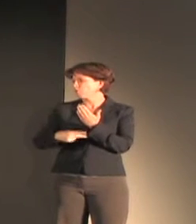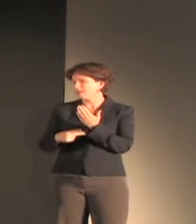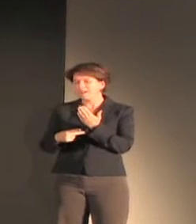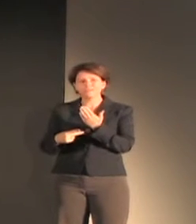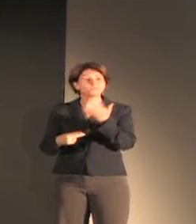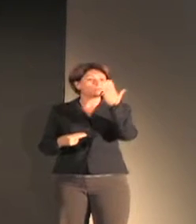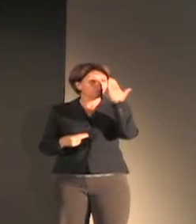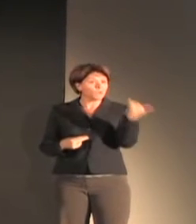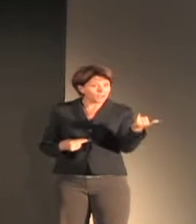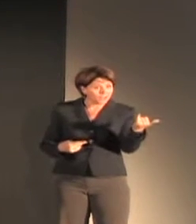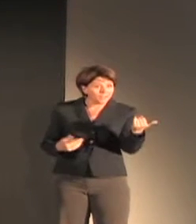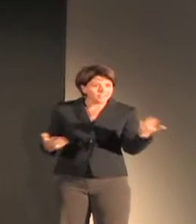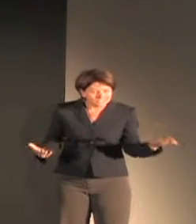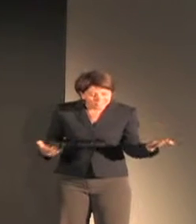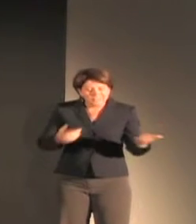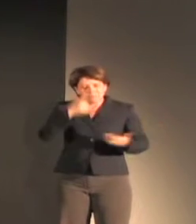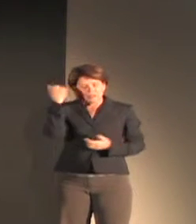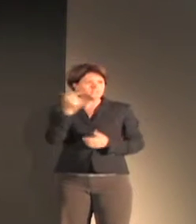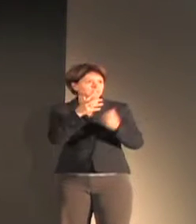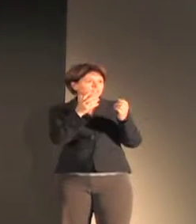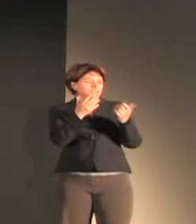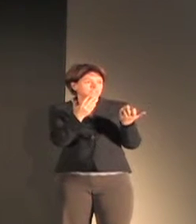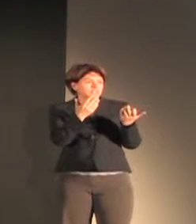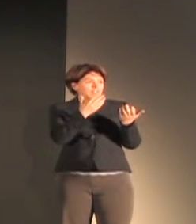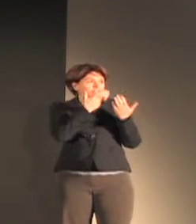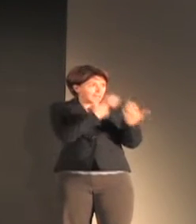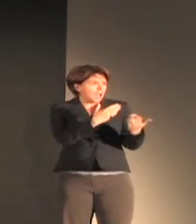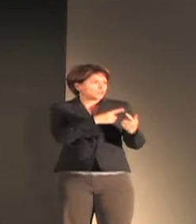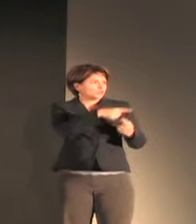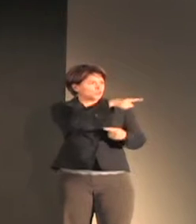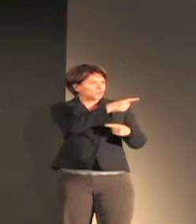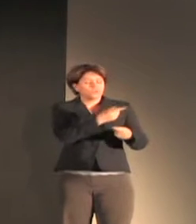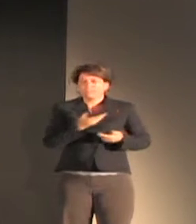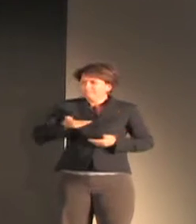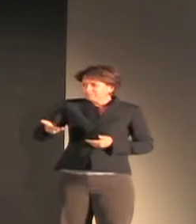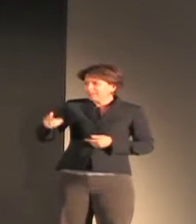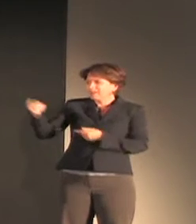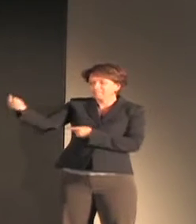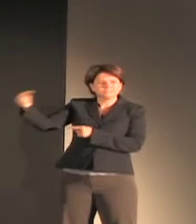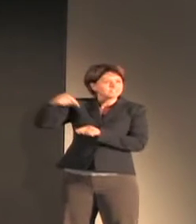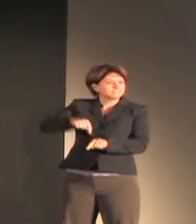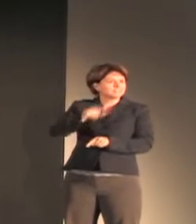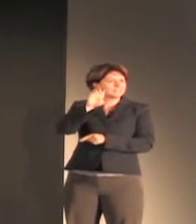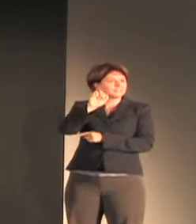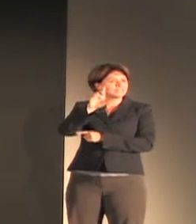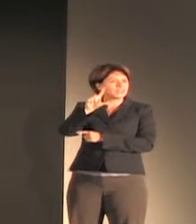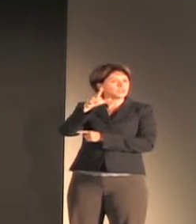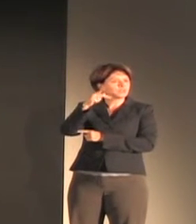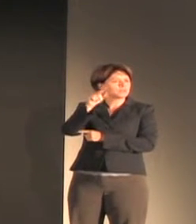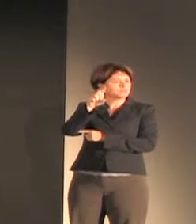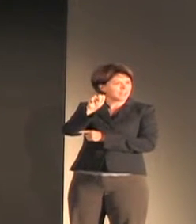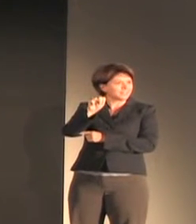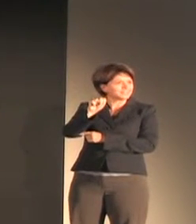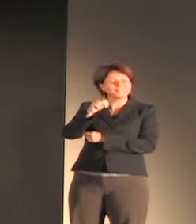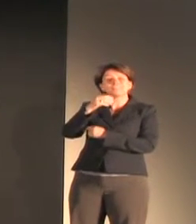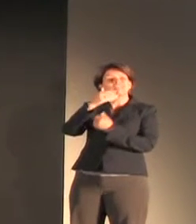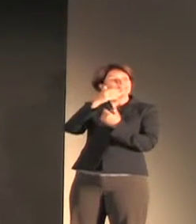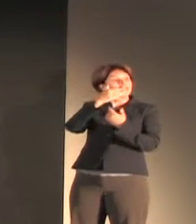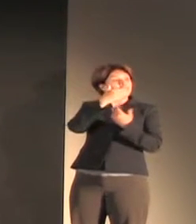opportunity to become better acquainted with the fascinating research on emerging sign languages, which Dr. Patton